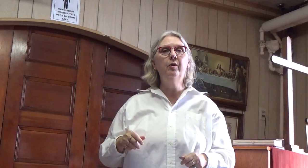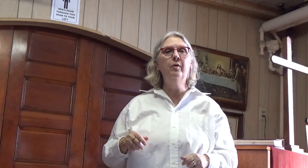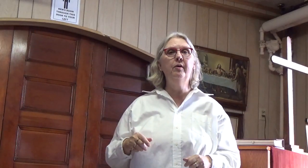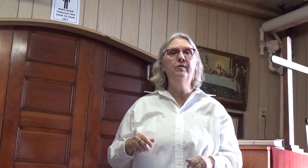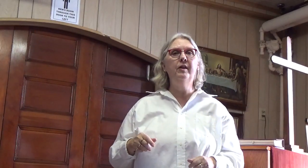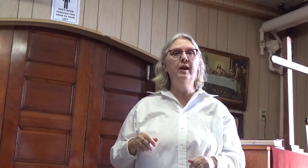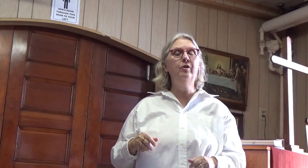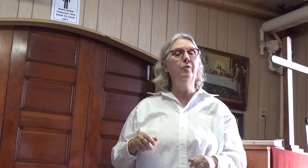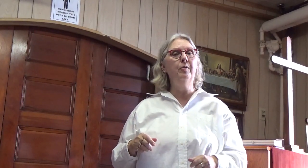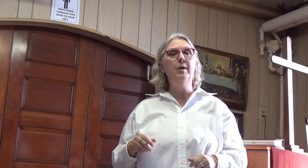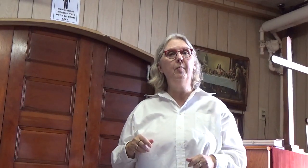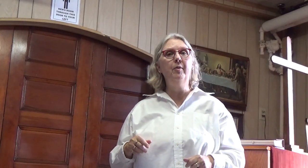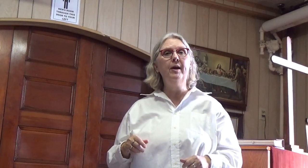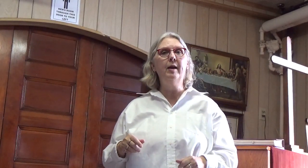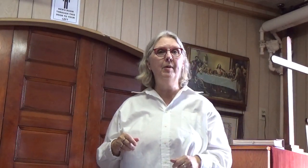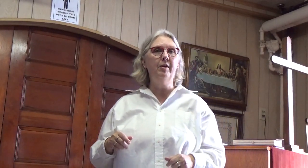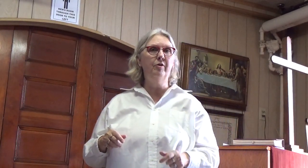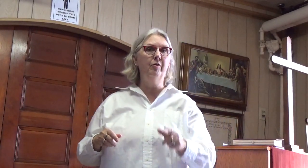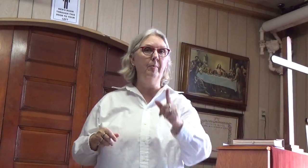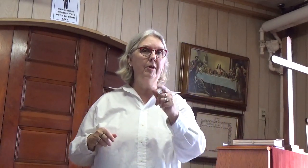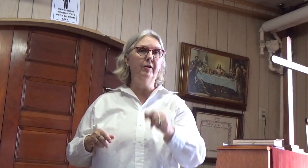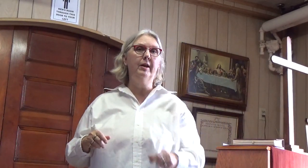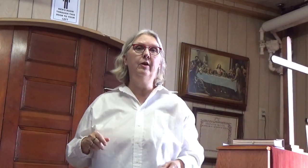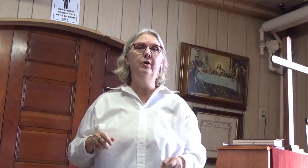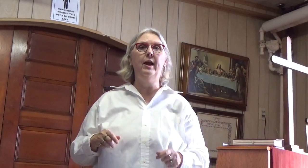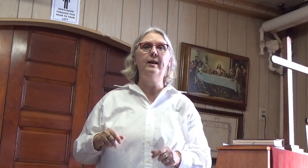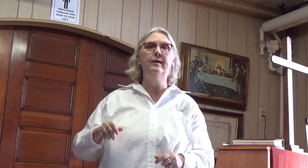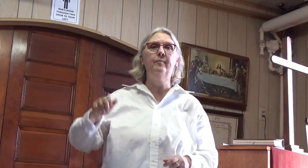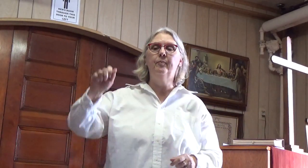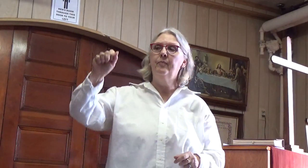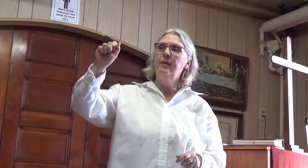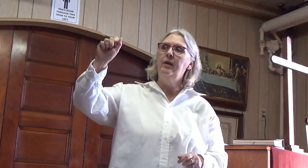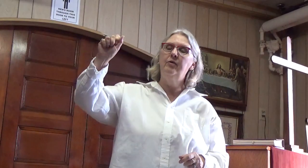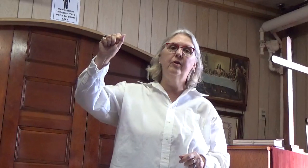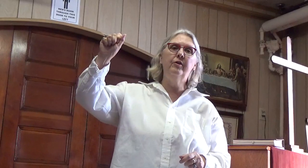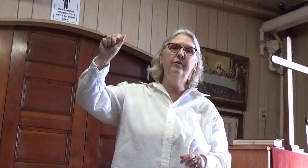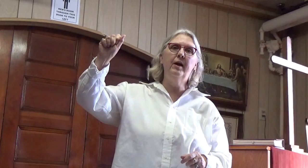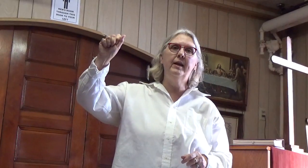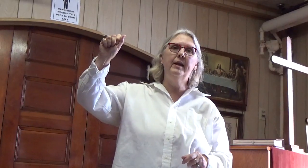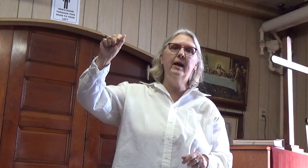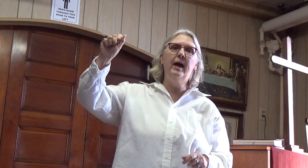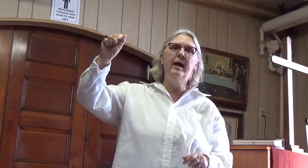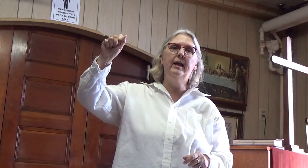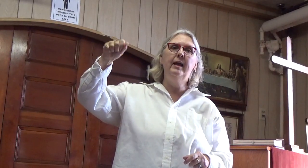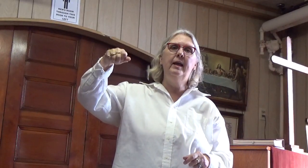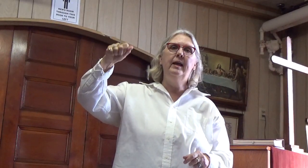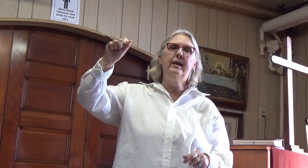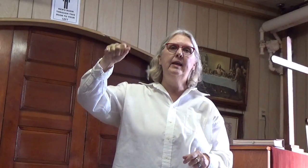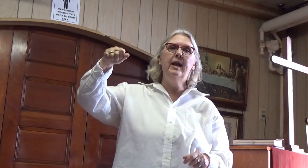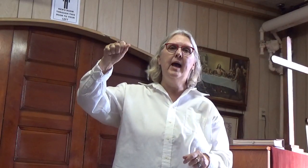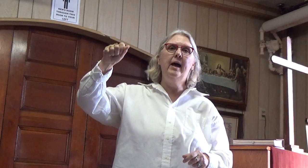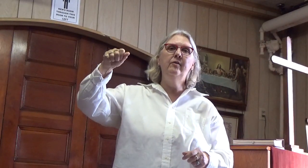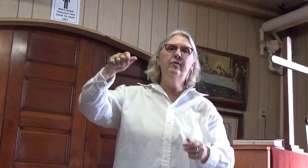chorus again. Do you remember it? I bet you do. bet you're getting good at it. There's our little nodding guy. Yes,